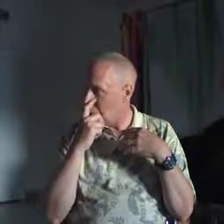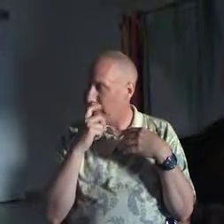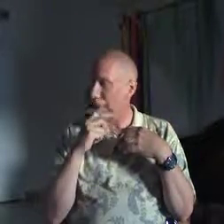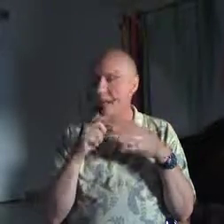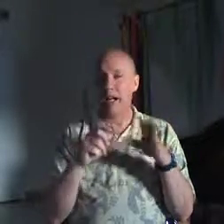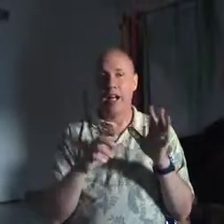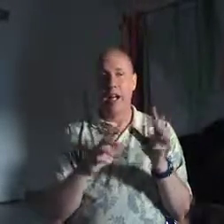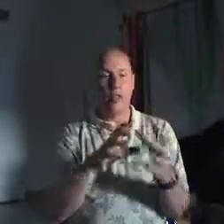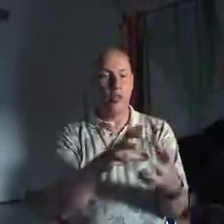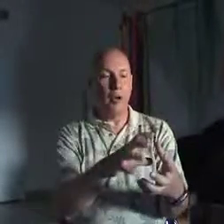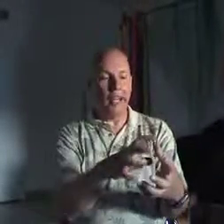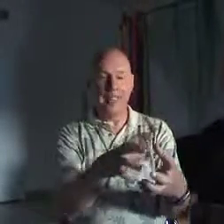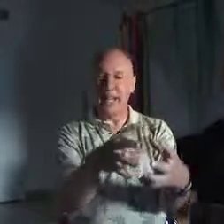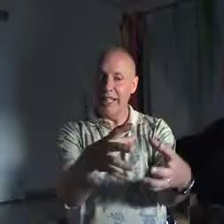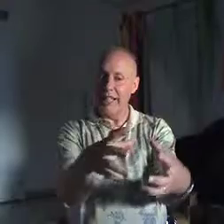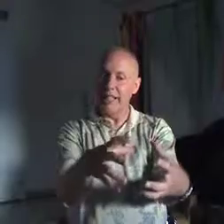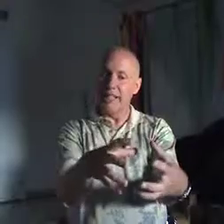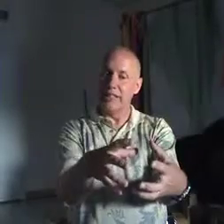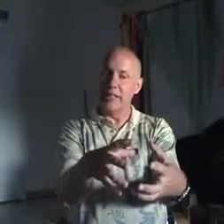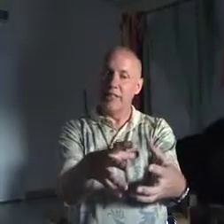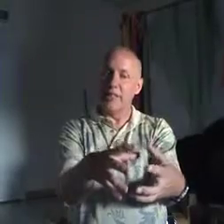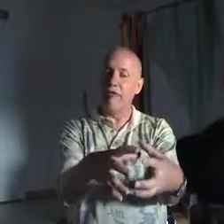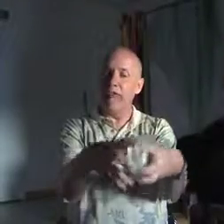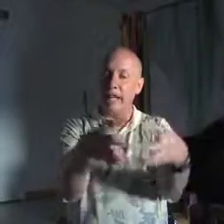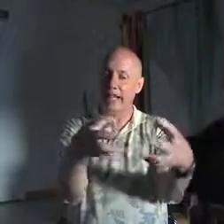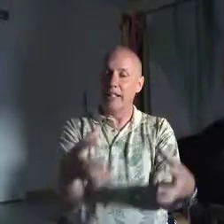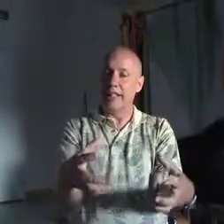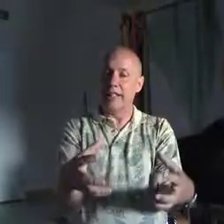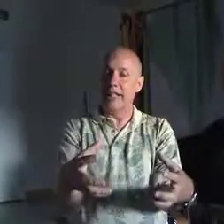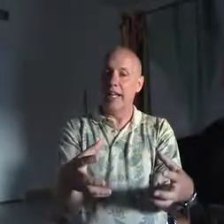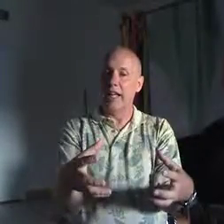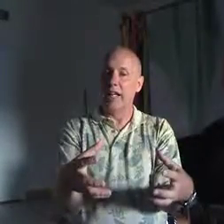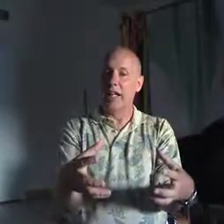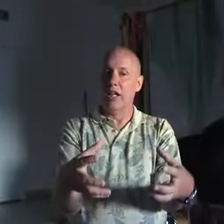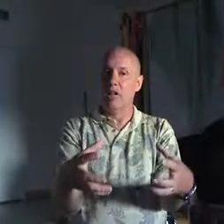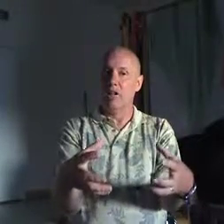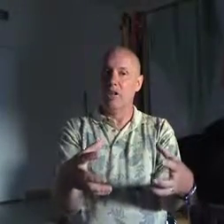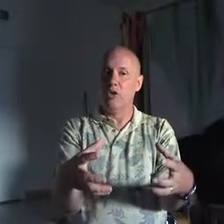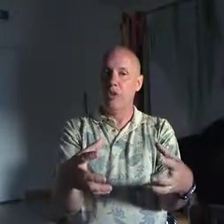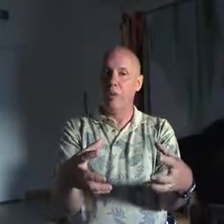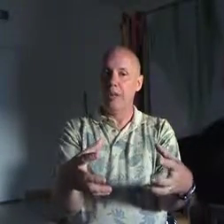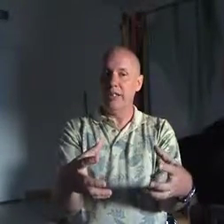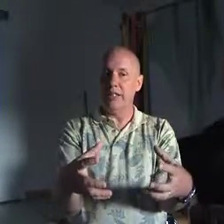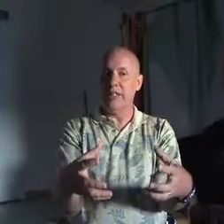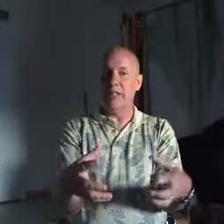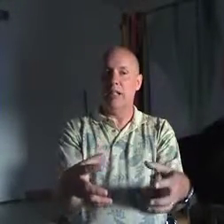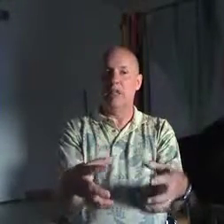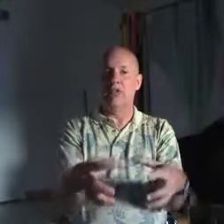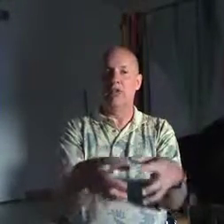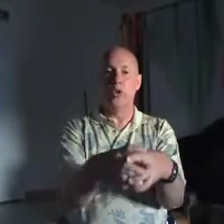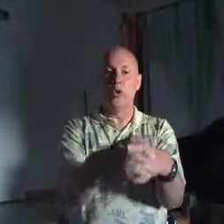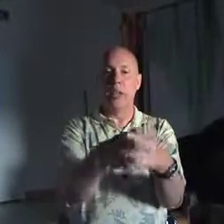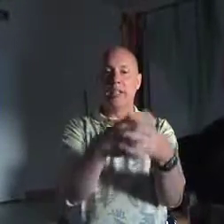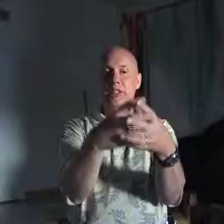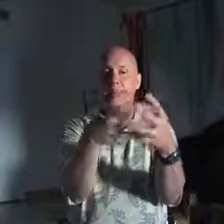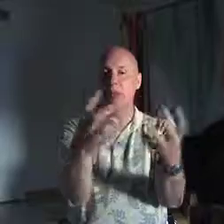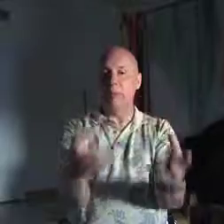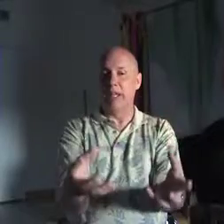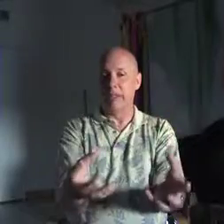The way science is defined is that you must do experiments